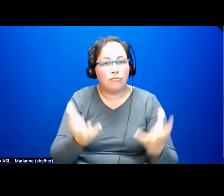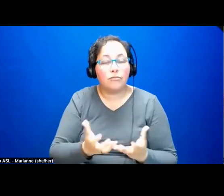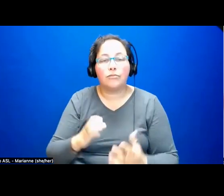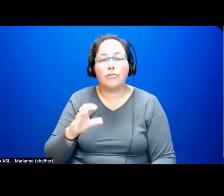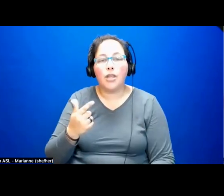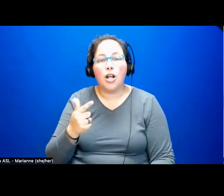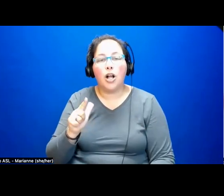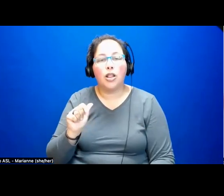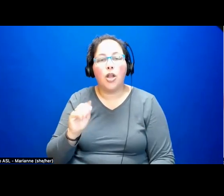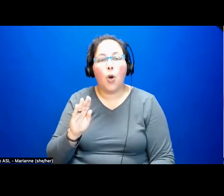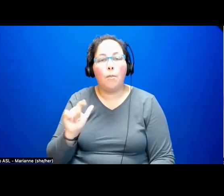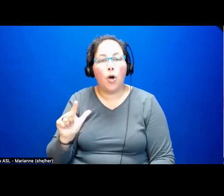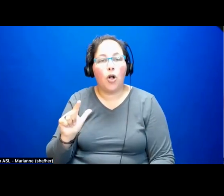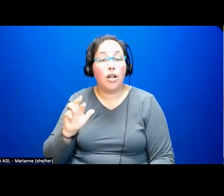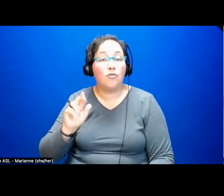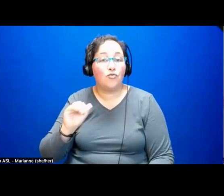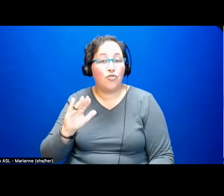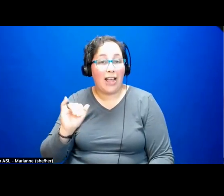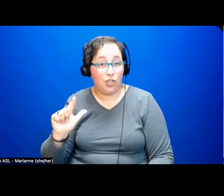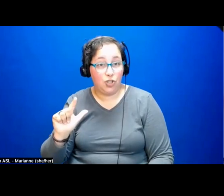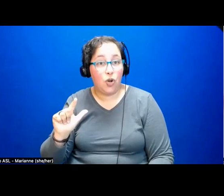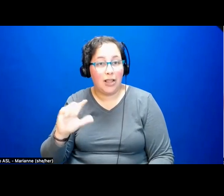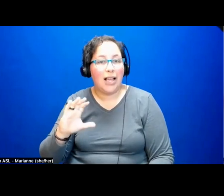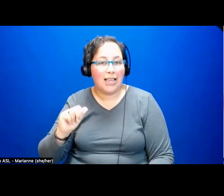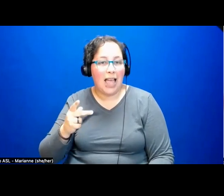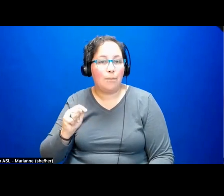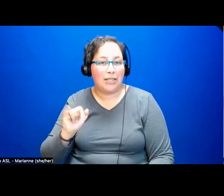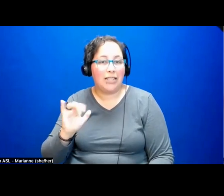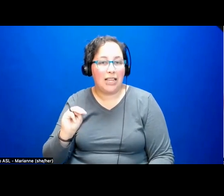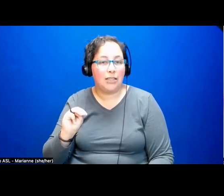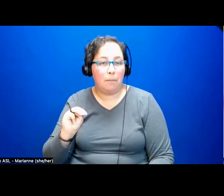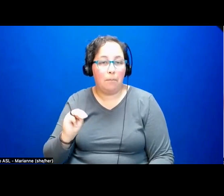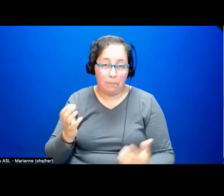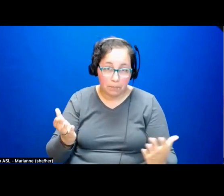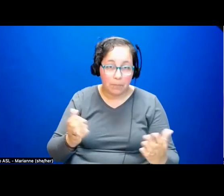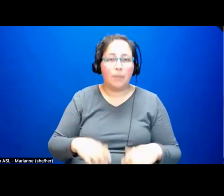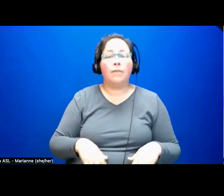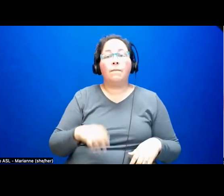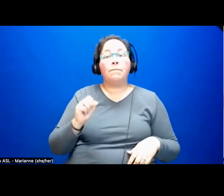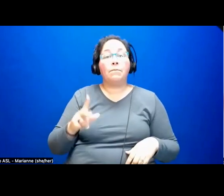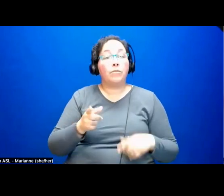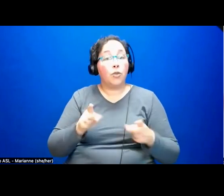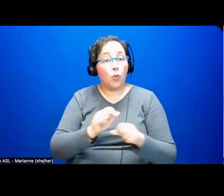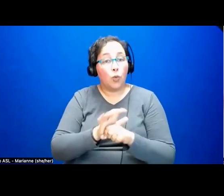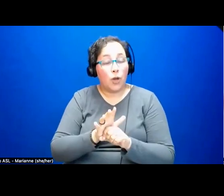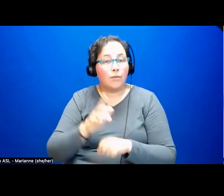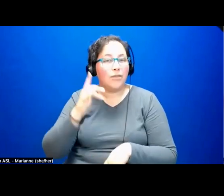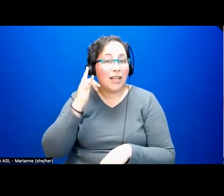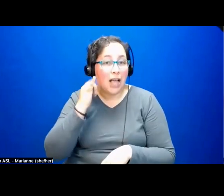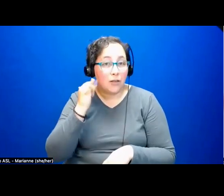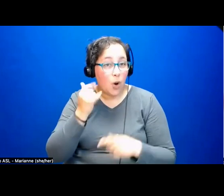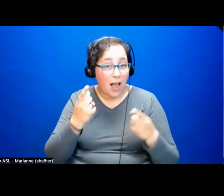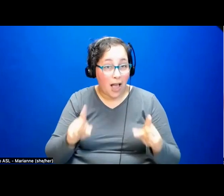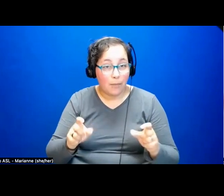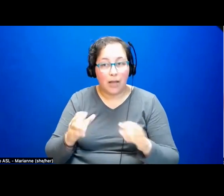property became the insurgent ground of emergency urbanism, with movement occupying vacant homes,